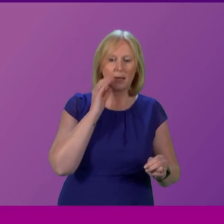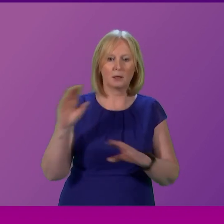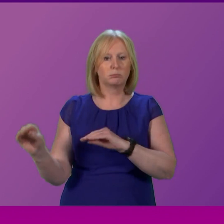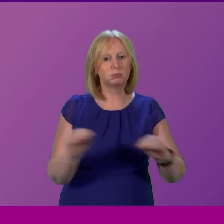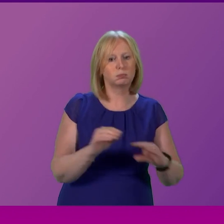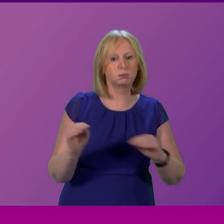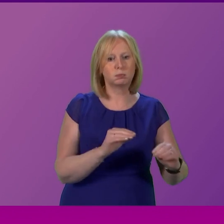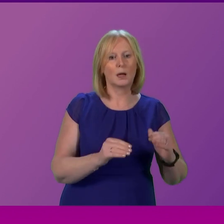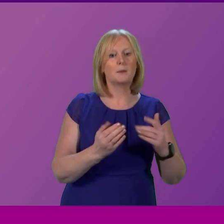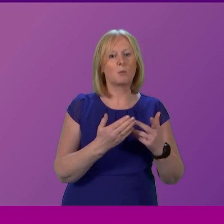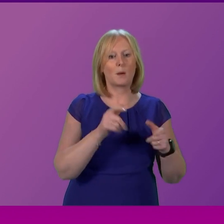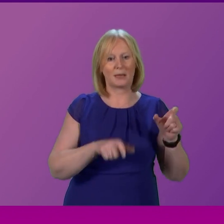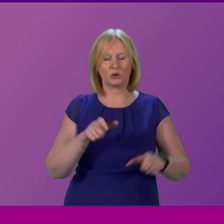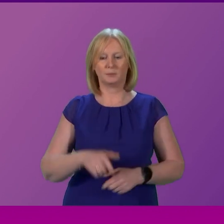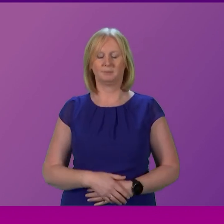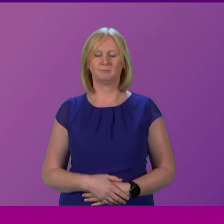followed by Foisal Chowdhury